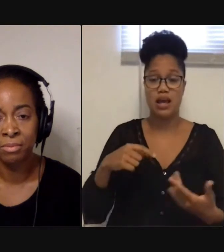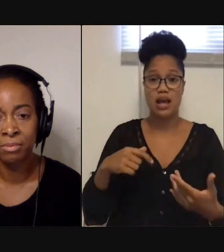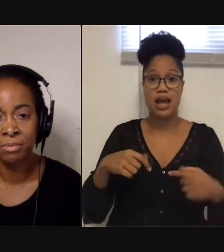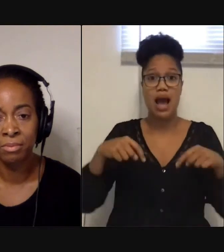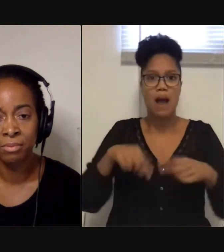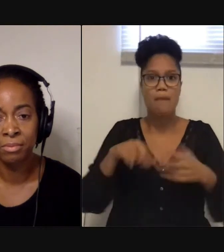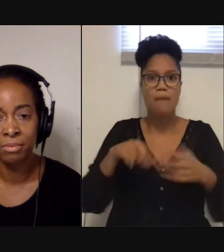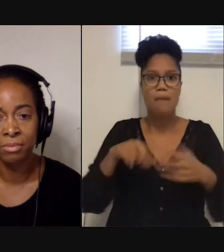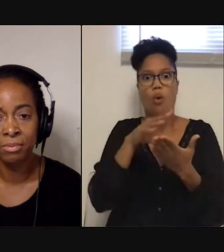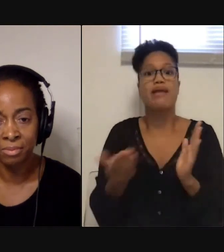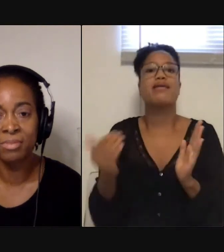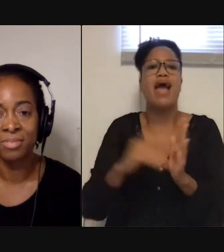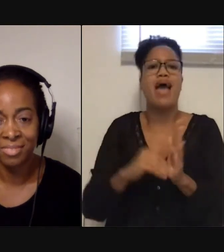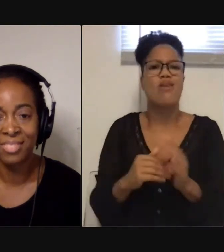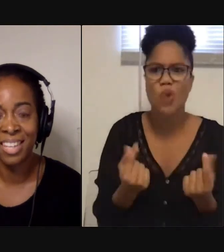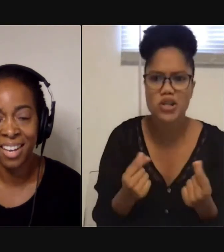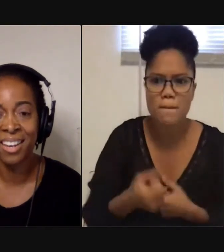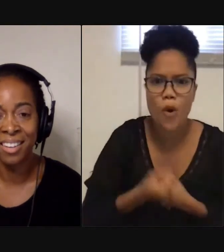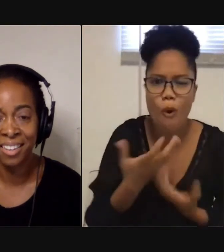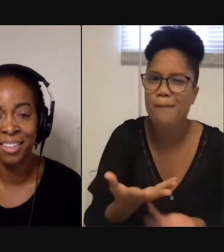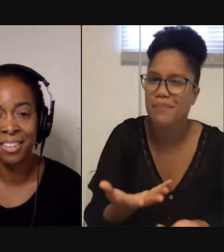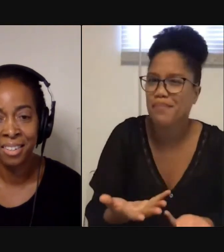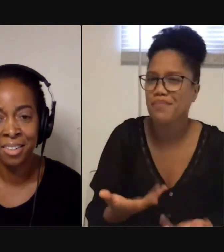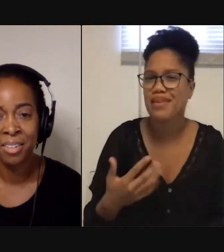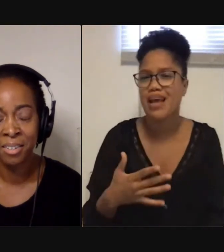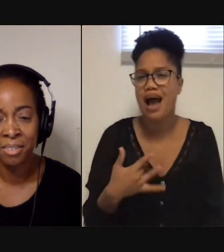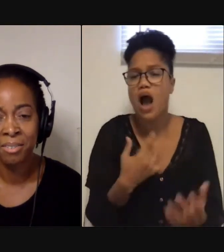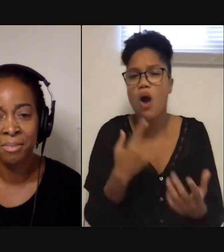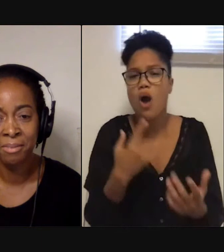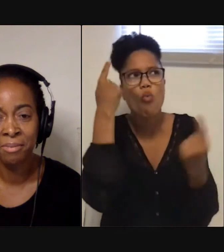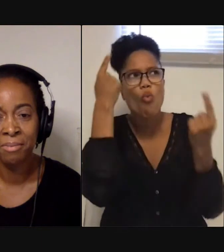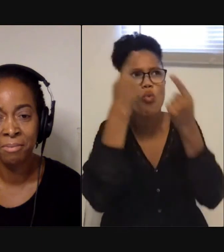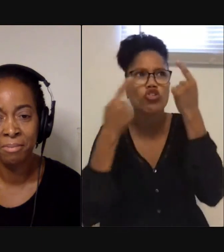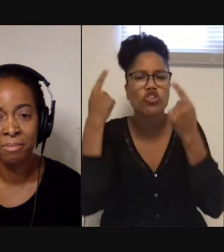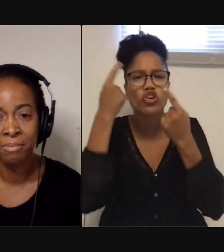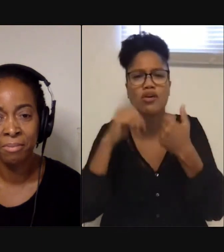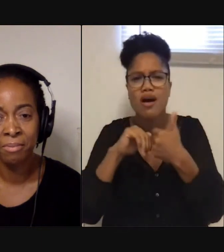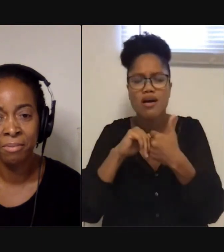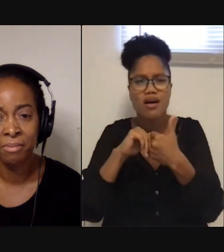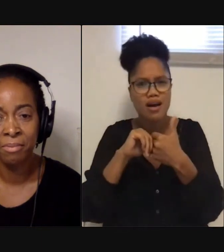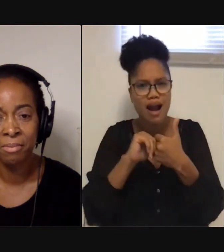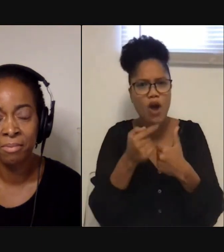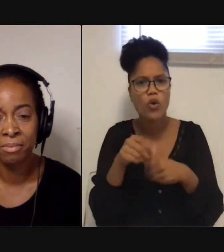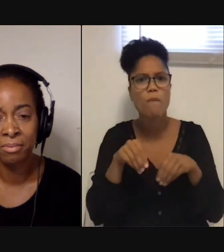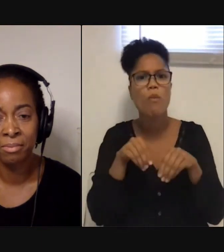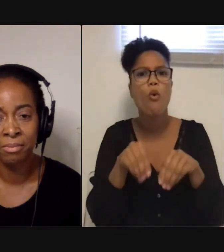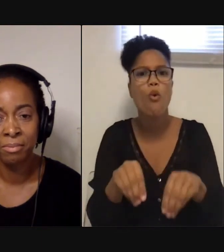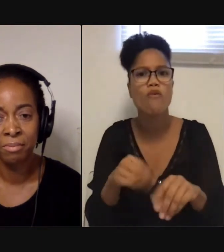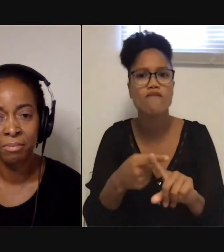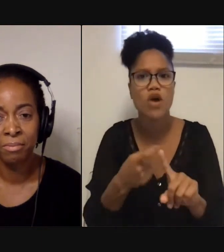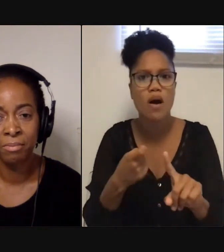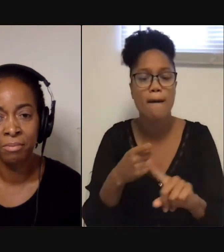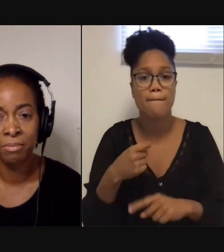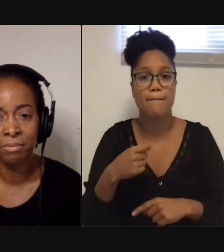relearning what a poem is, you know what I mean? I just, I wonder about, you know, how you, how you moved from Hemming the Water, which